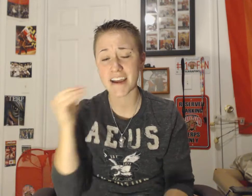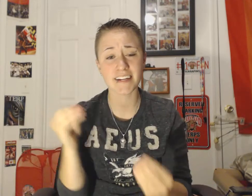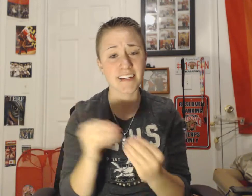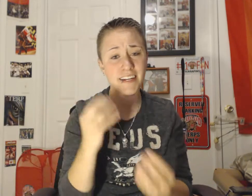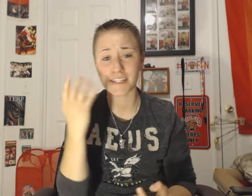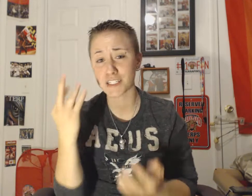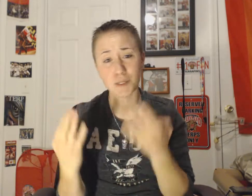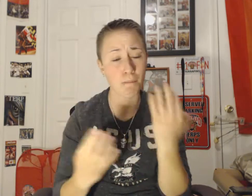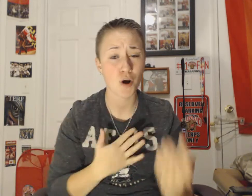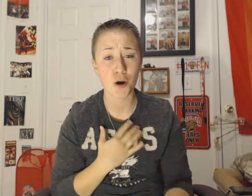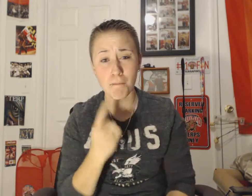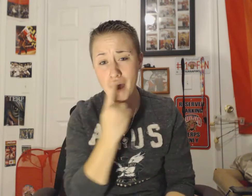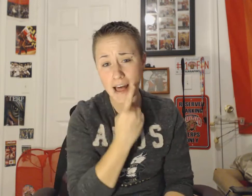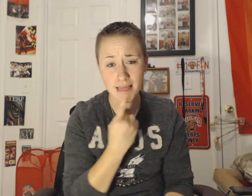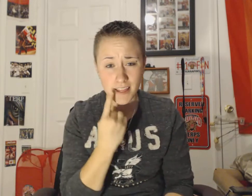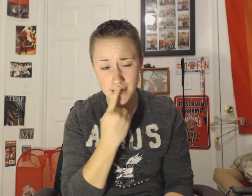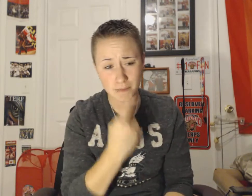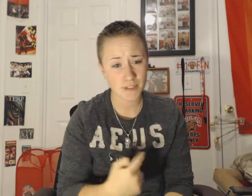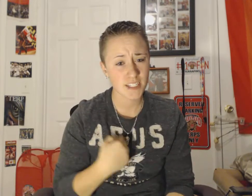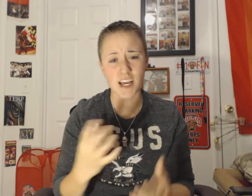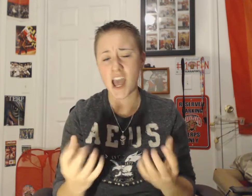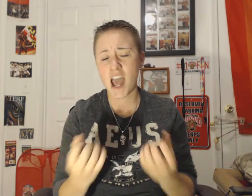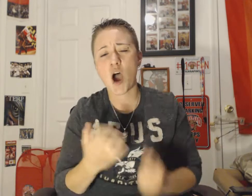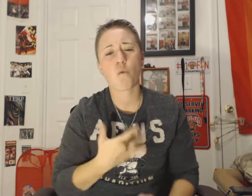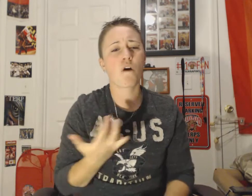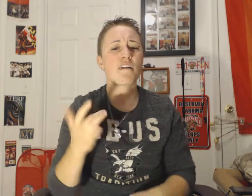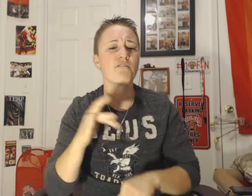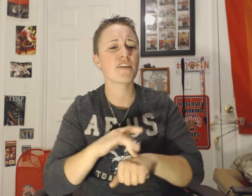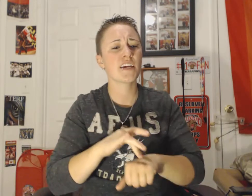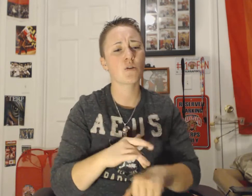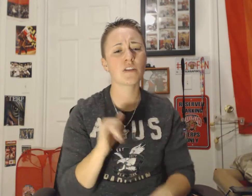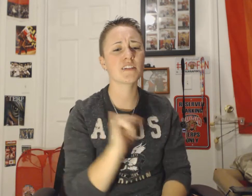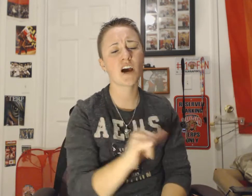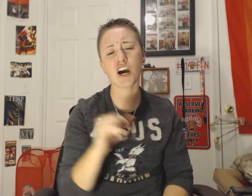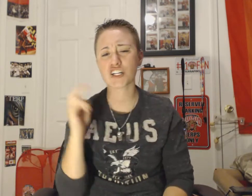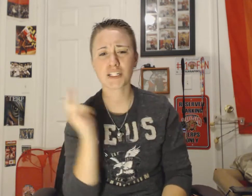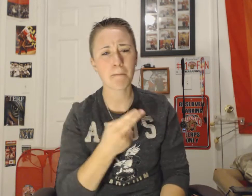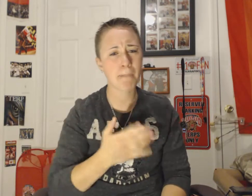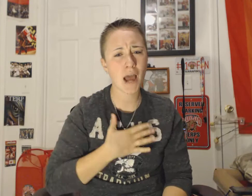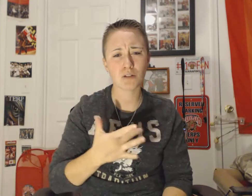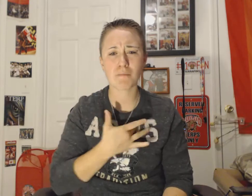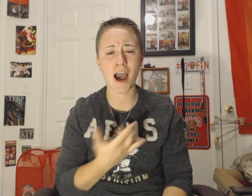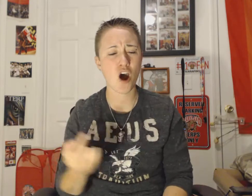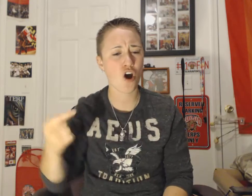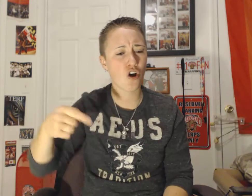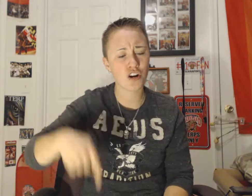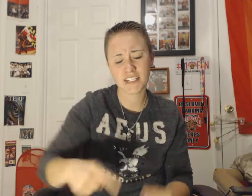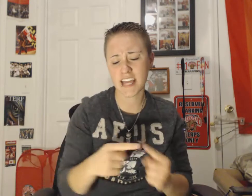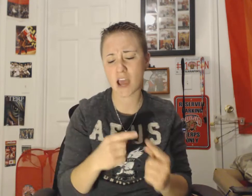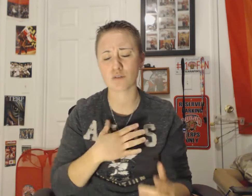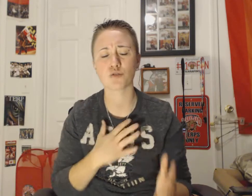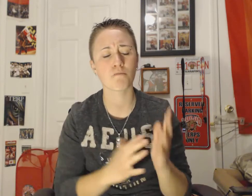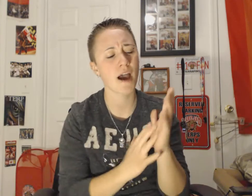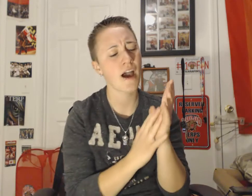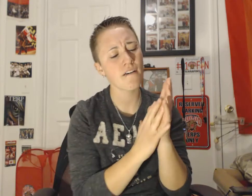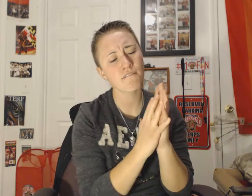A kiss to burn my lips I want to feel the touch that pounds my heart Down to my